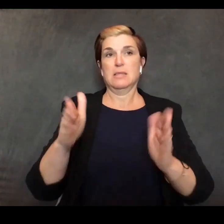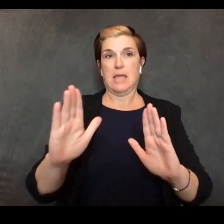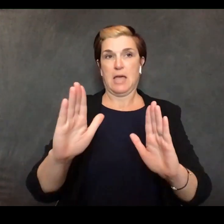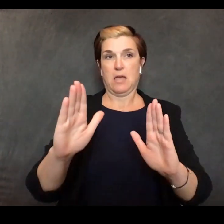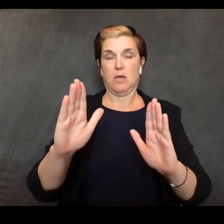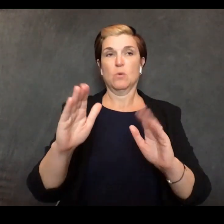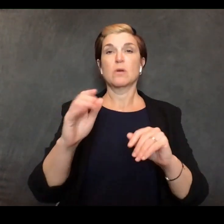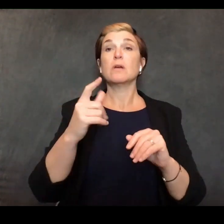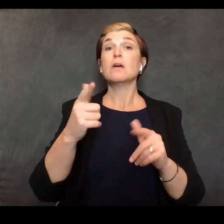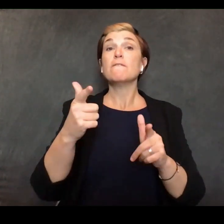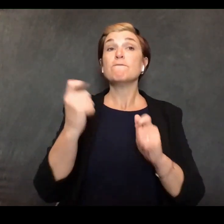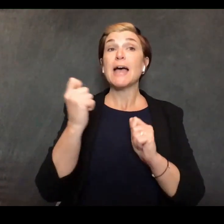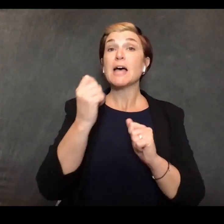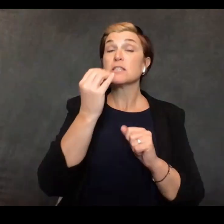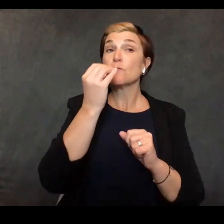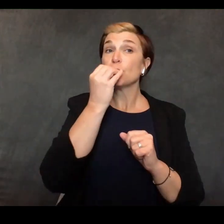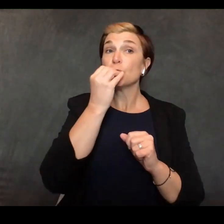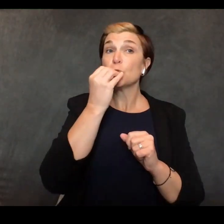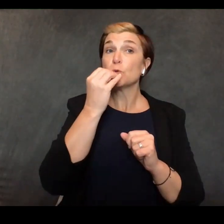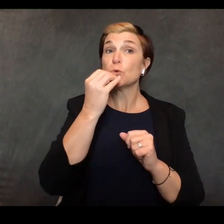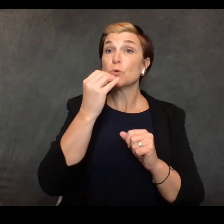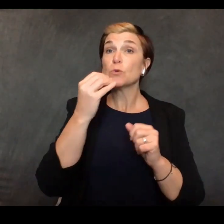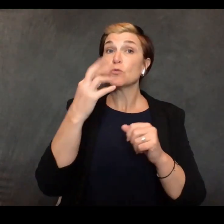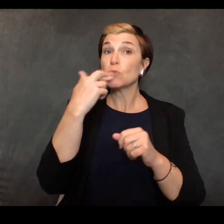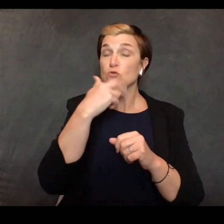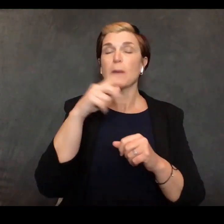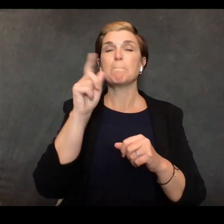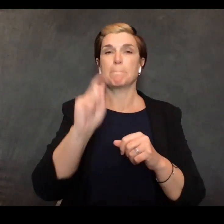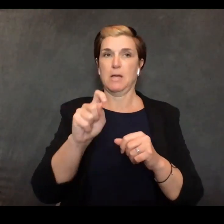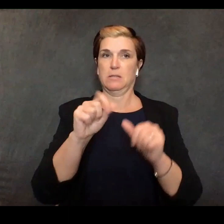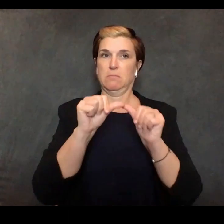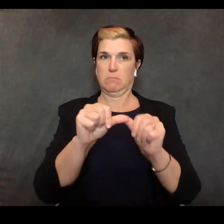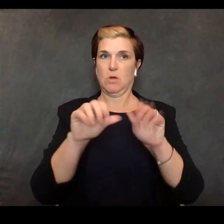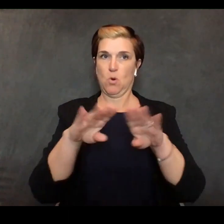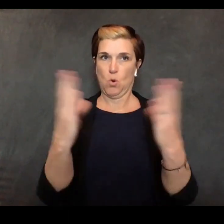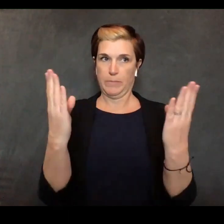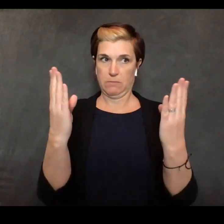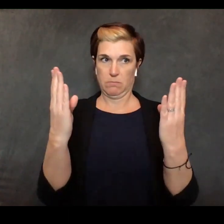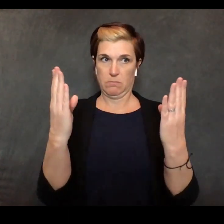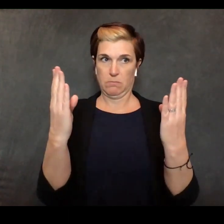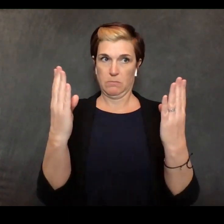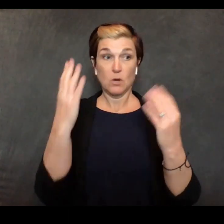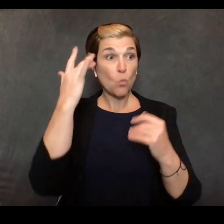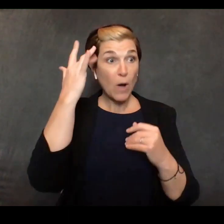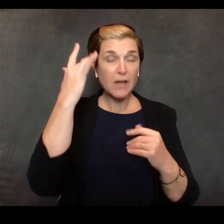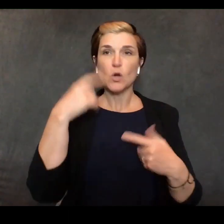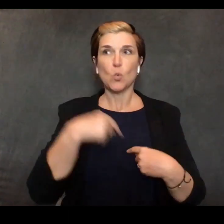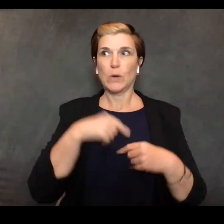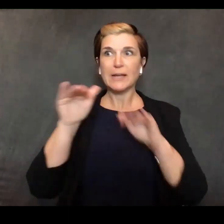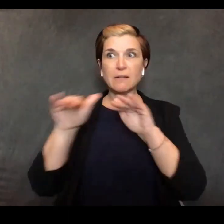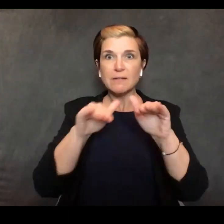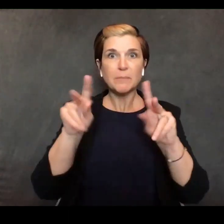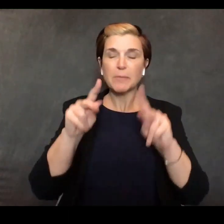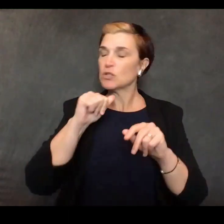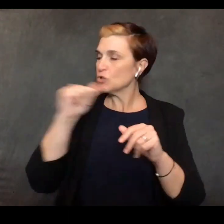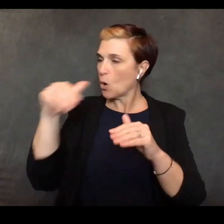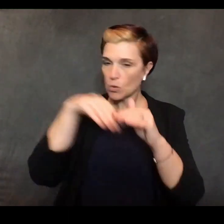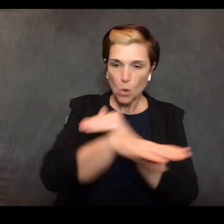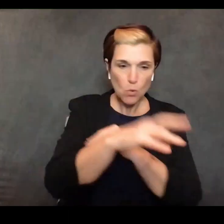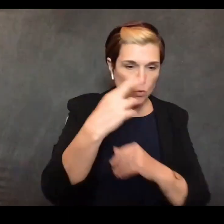open particularly in a time period where we're telling people people don't go to restaurants these companies feed